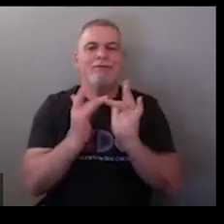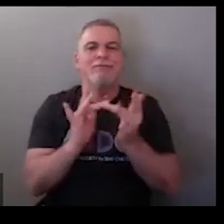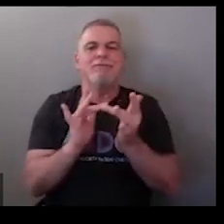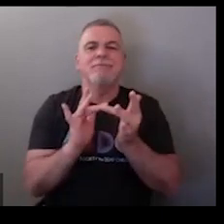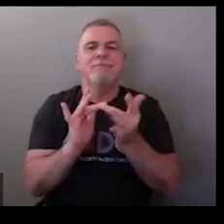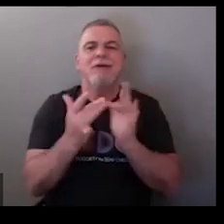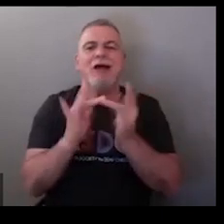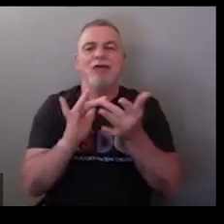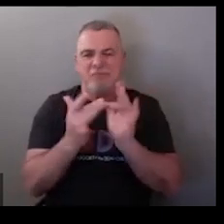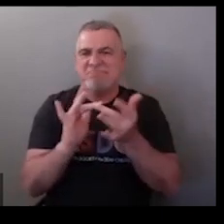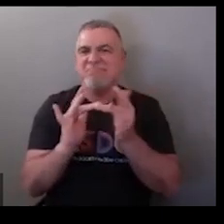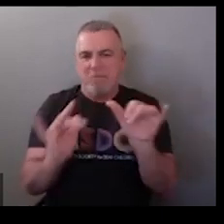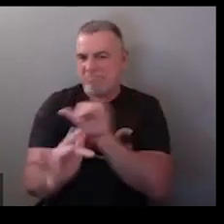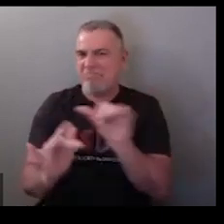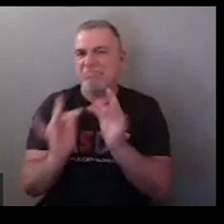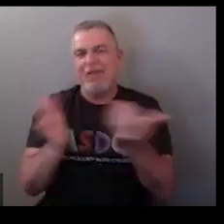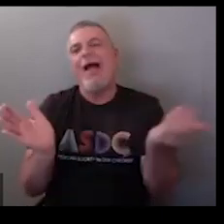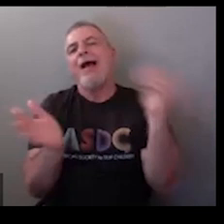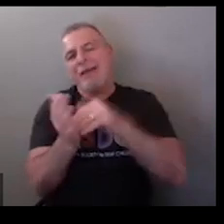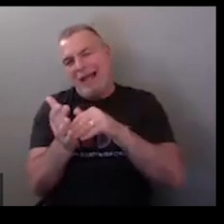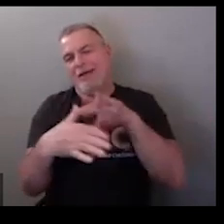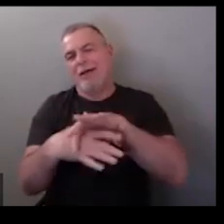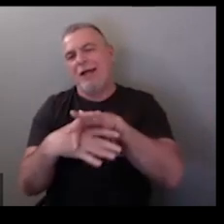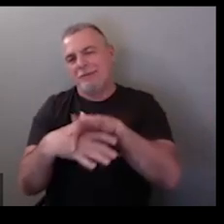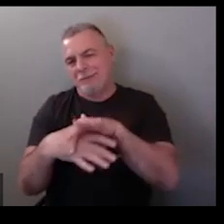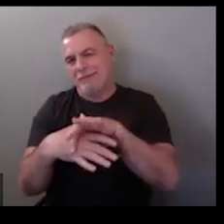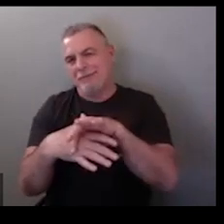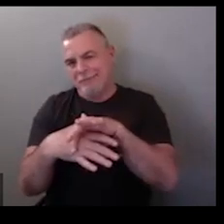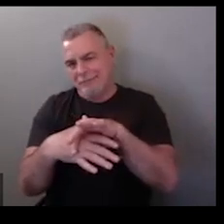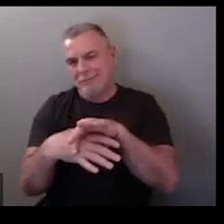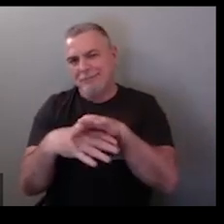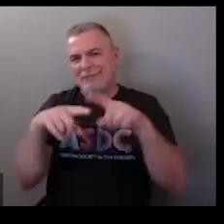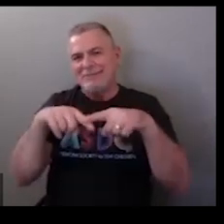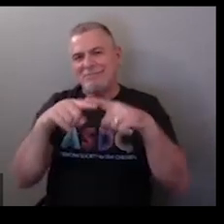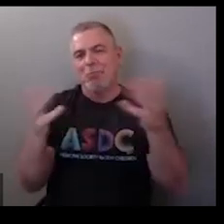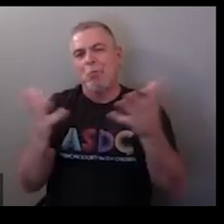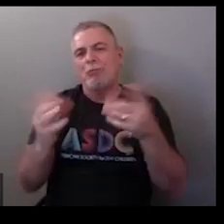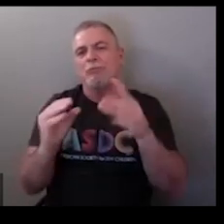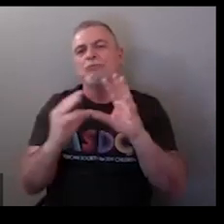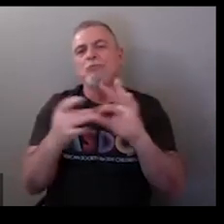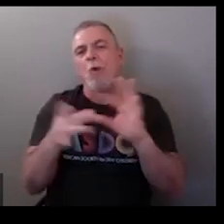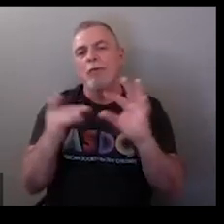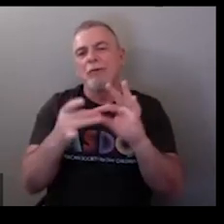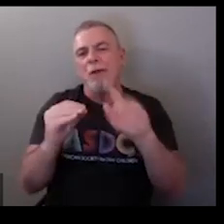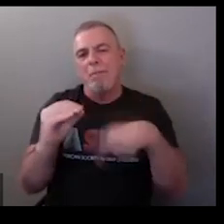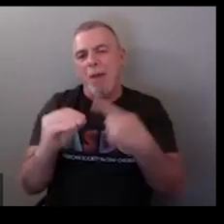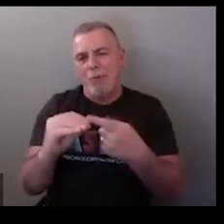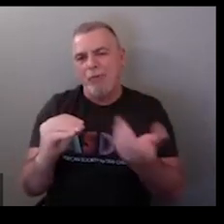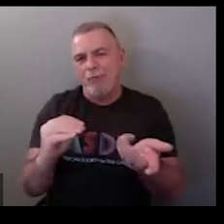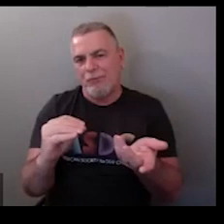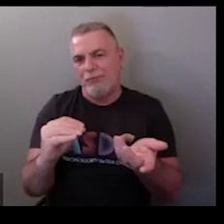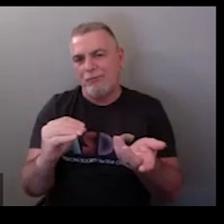okay so again internet or online same thing context is going to tell you you know